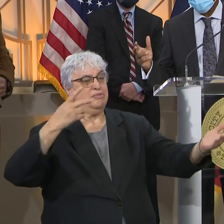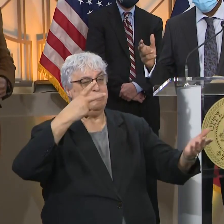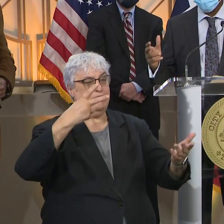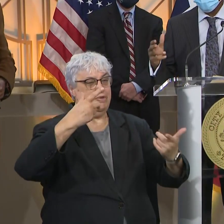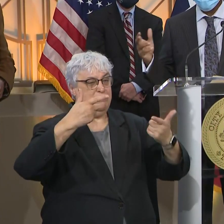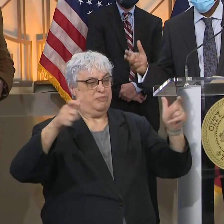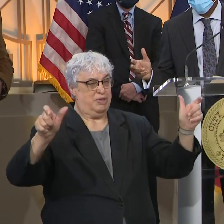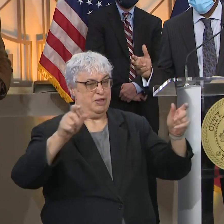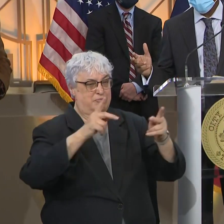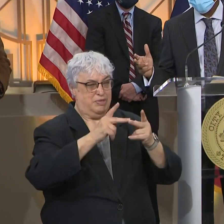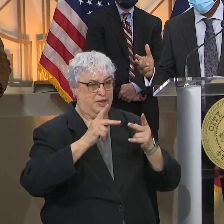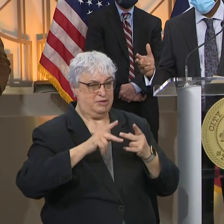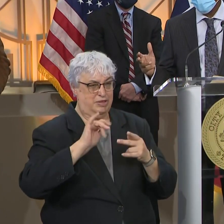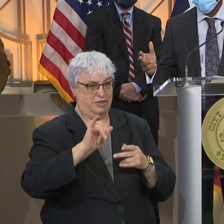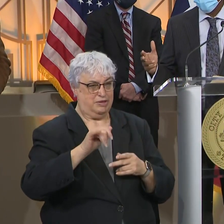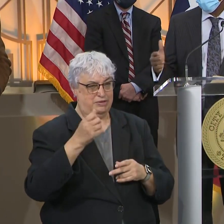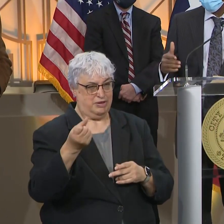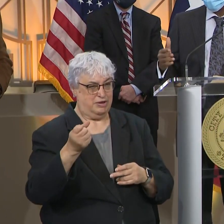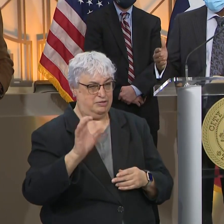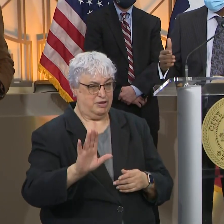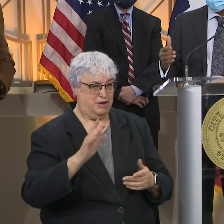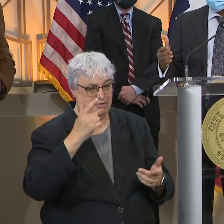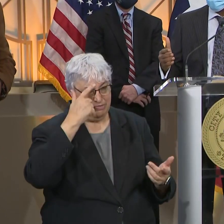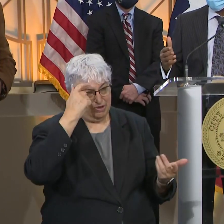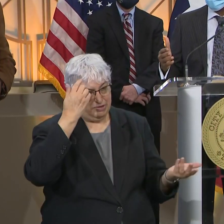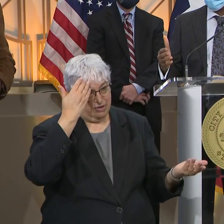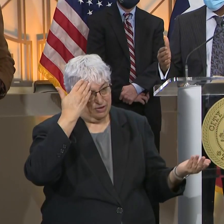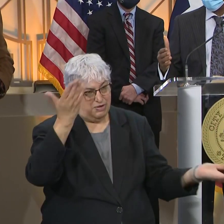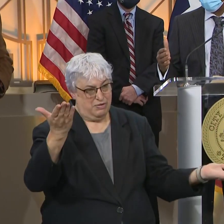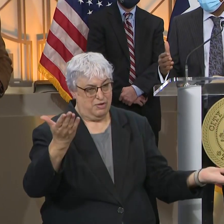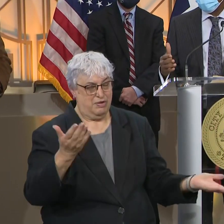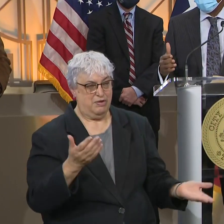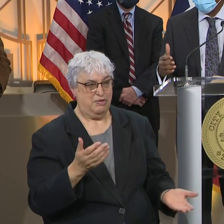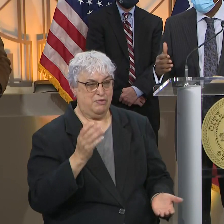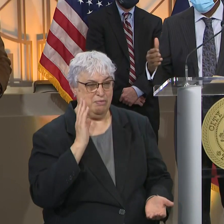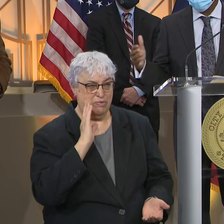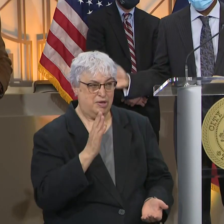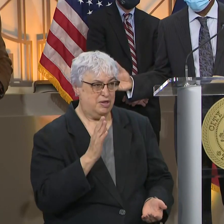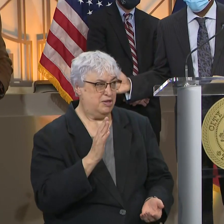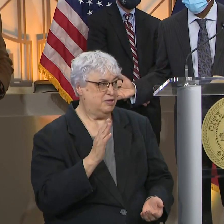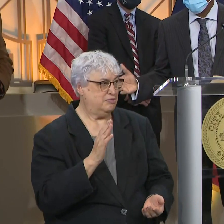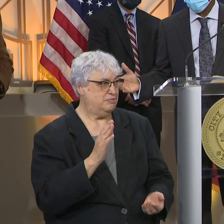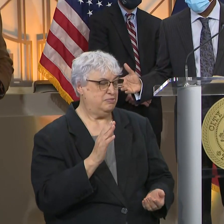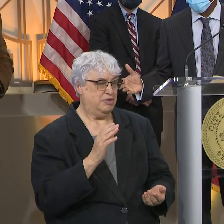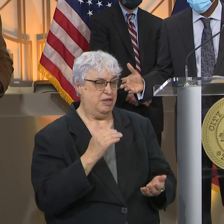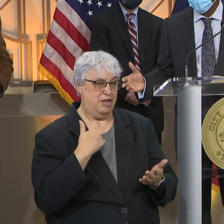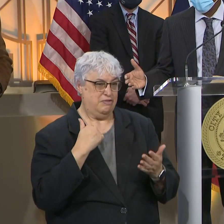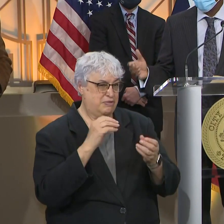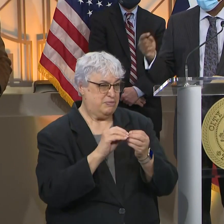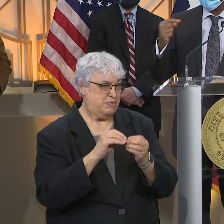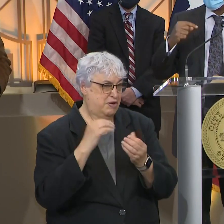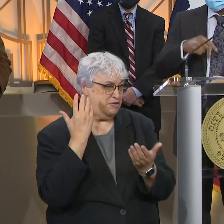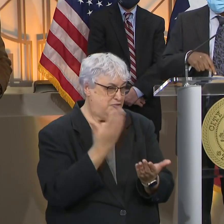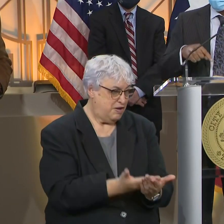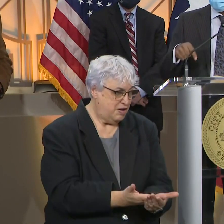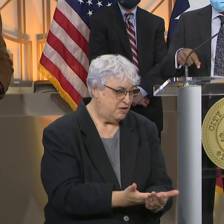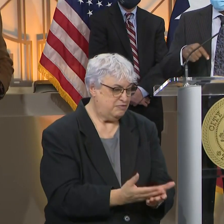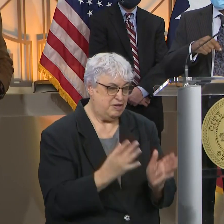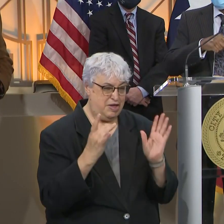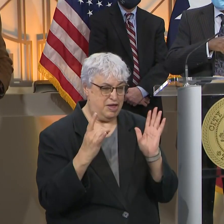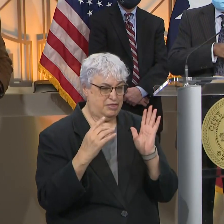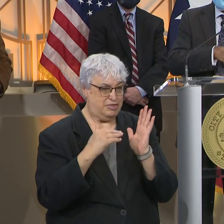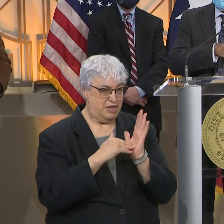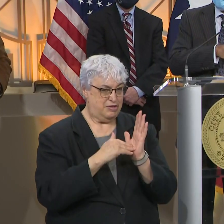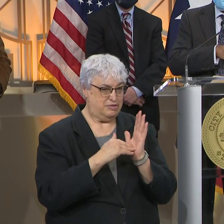mega sites for this coming weekend. Because we don't know whether or not we're going to get another shipment this week. Or whether or not that 8